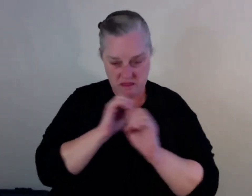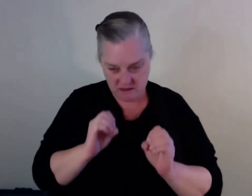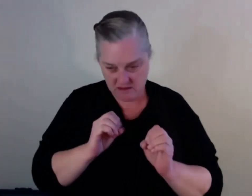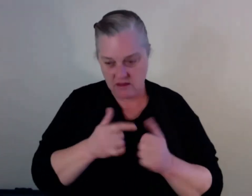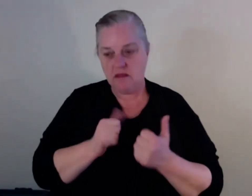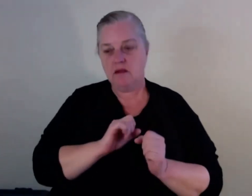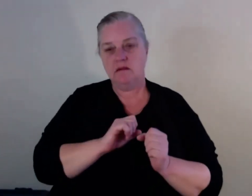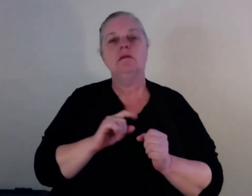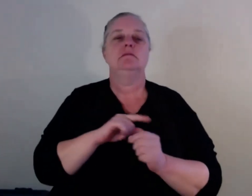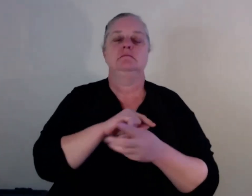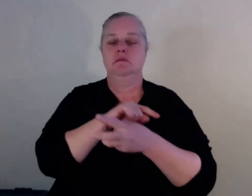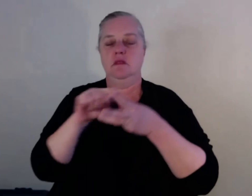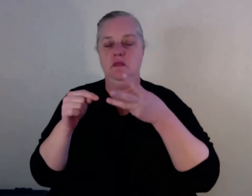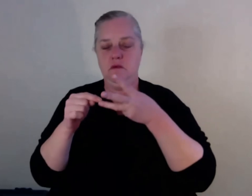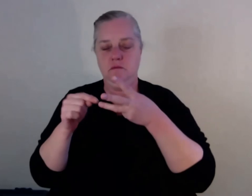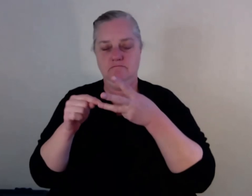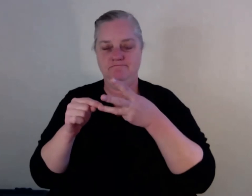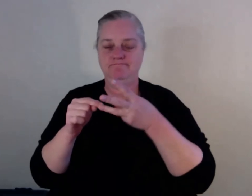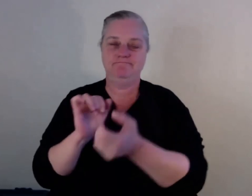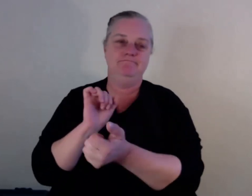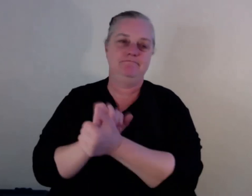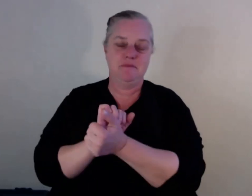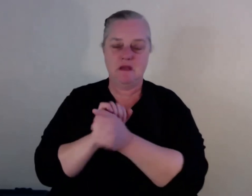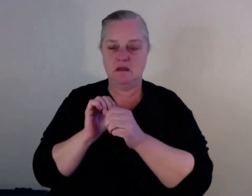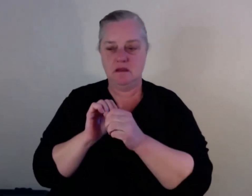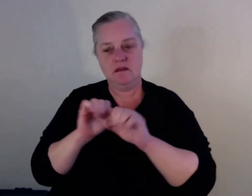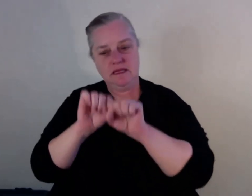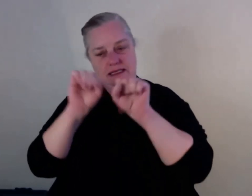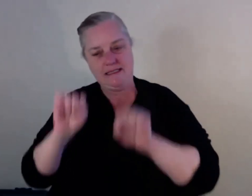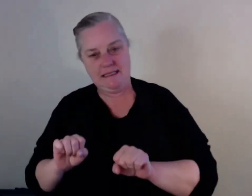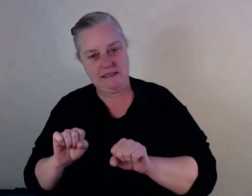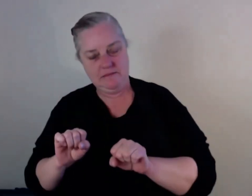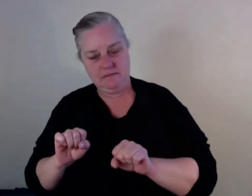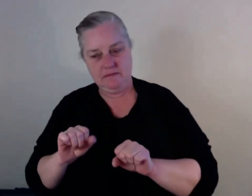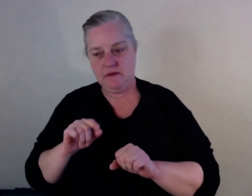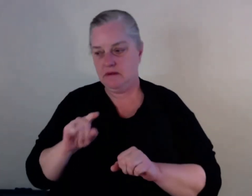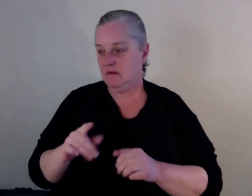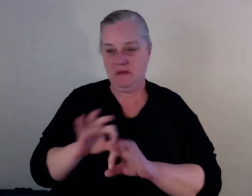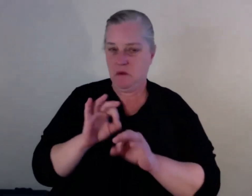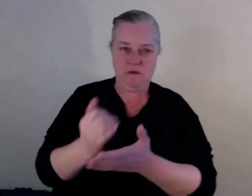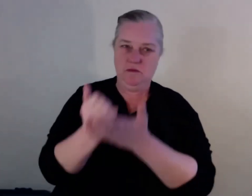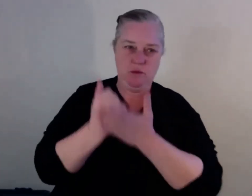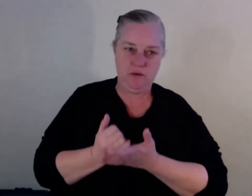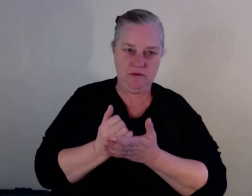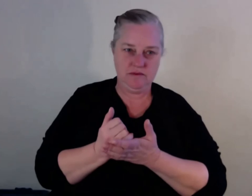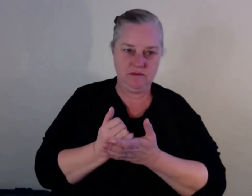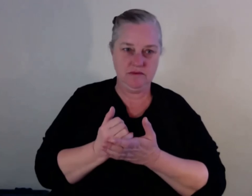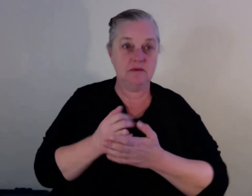We've given so much power to the police that you can't even move. I'll give you an example. I couldn't even go to a front after our funeral prayer,